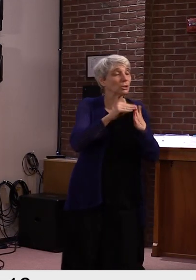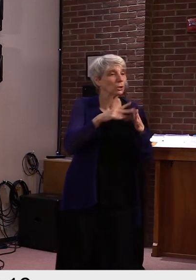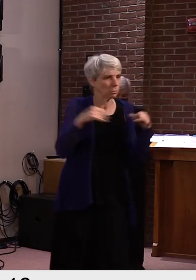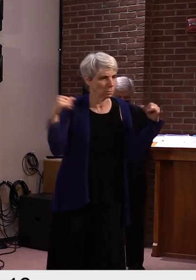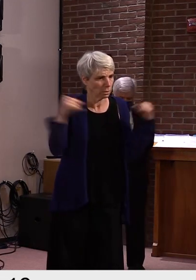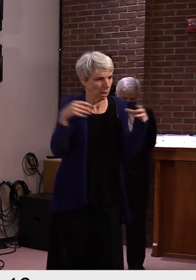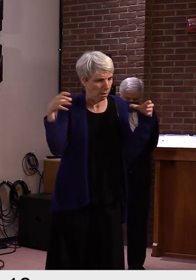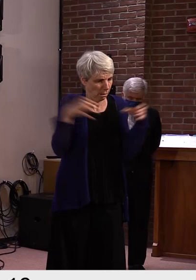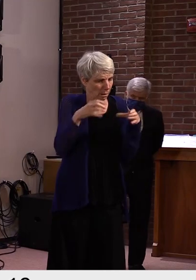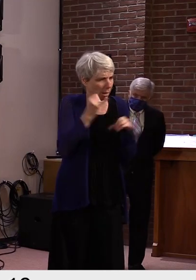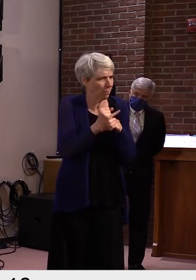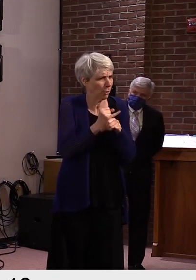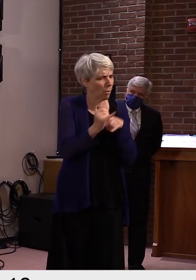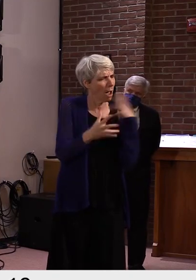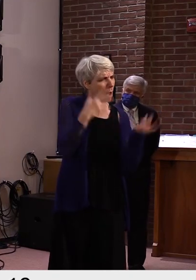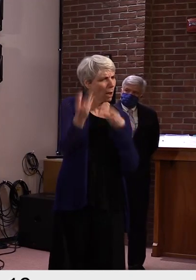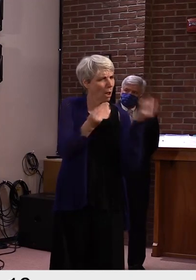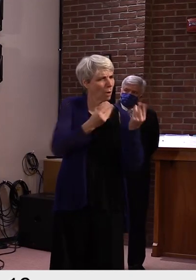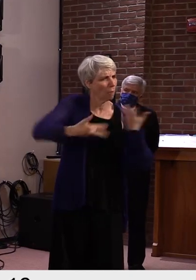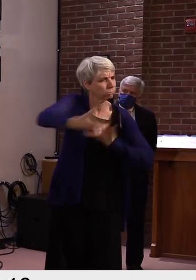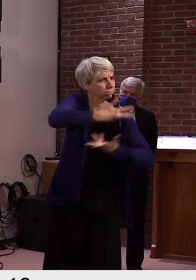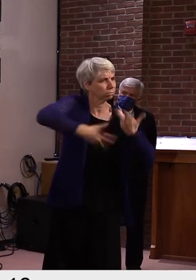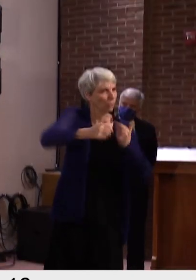It's part of the community. Dr. Levine.